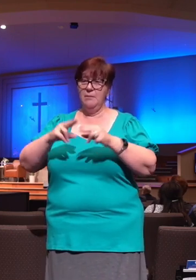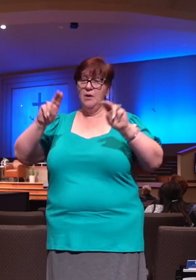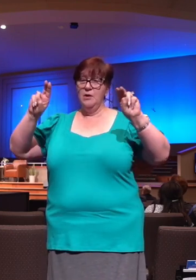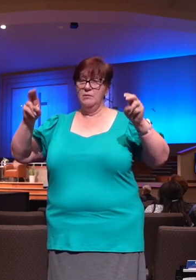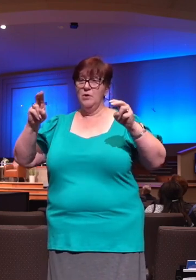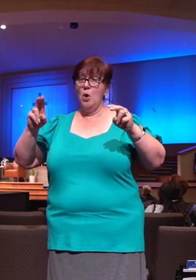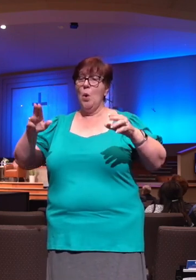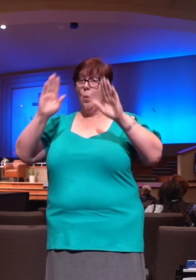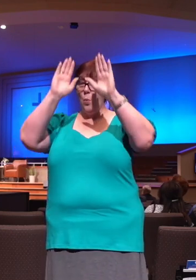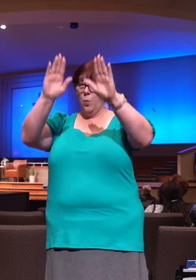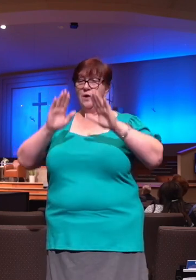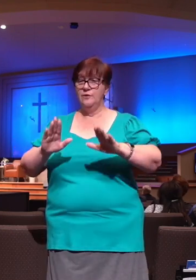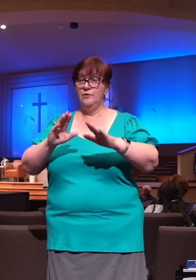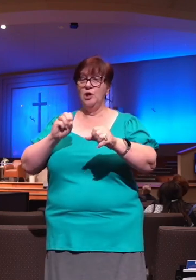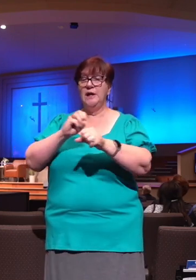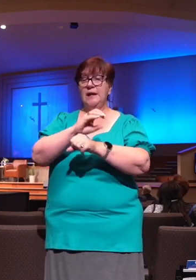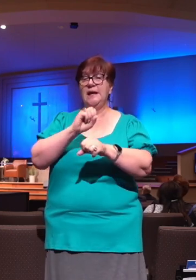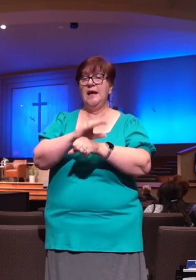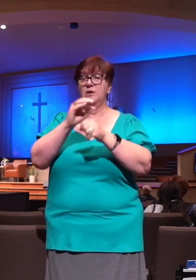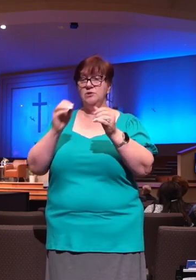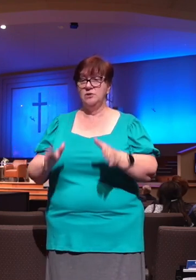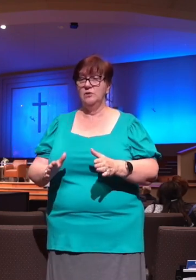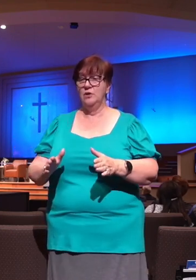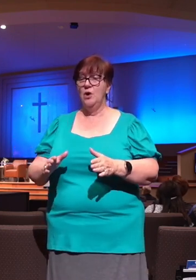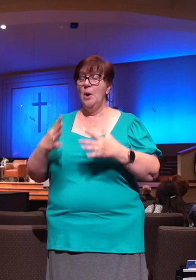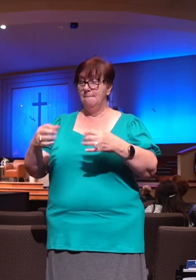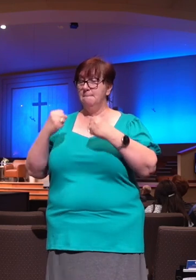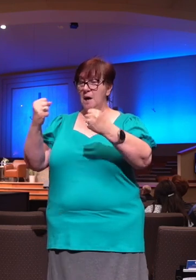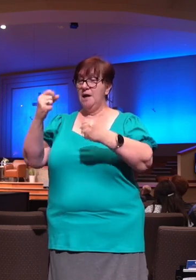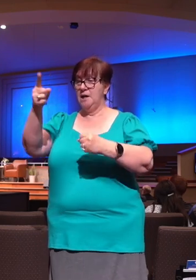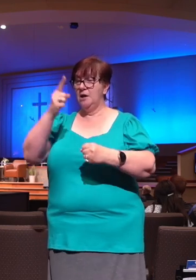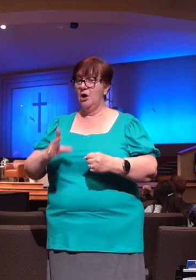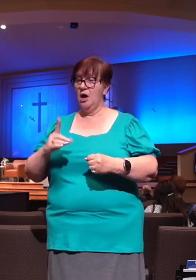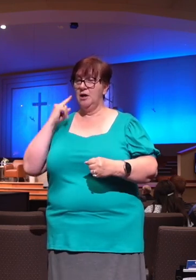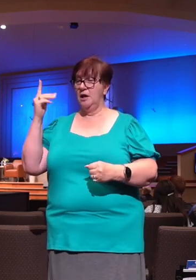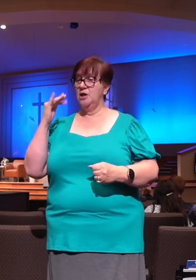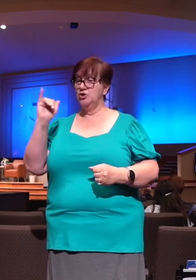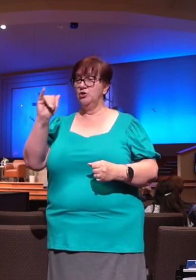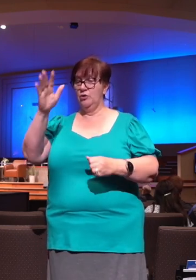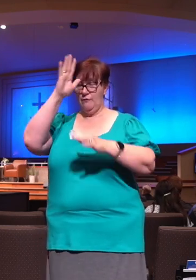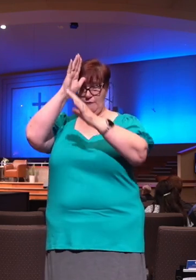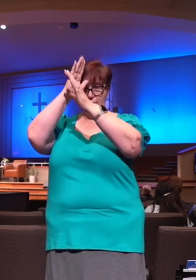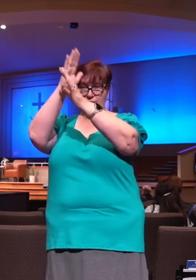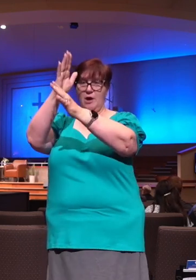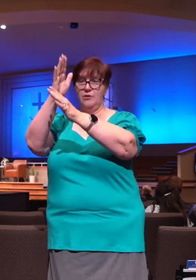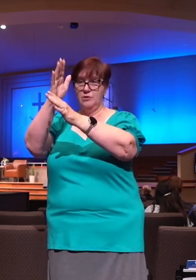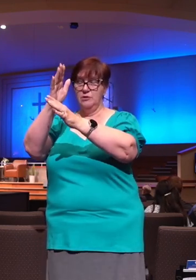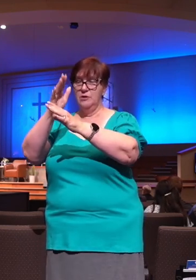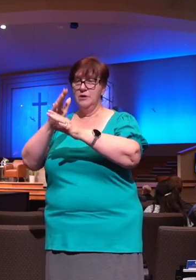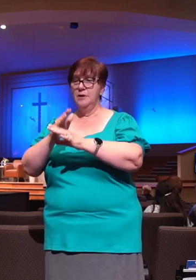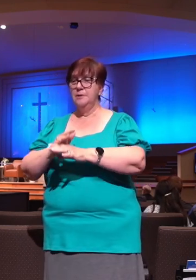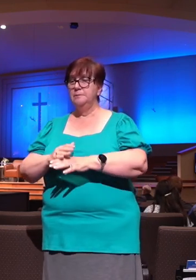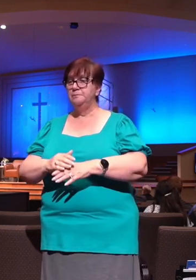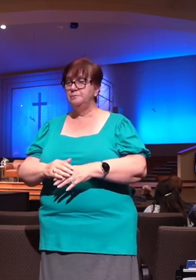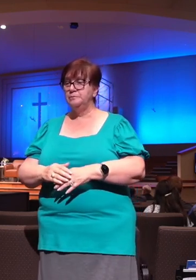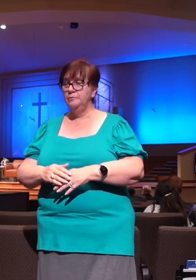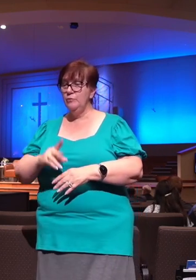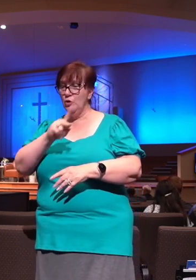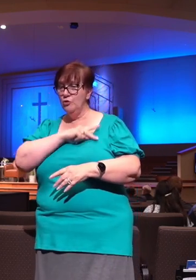Counselor, the mighty God, the everlasting Father, the Prince of Peace. So in him we find counsel. And the Lord, David